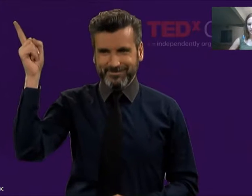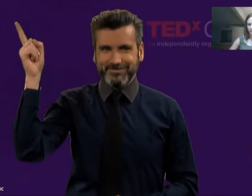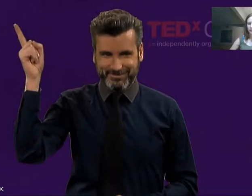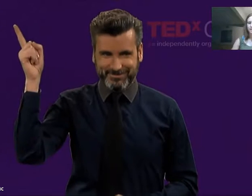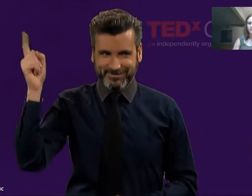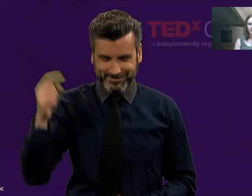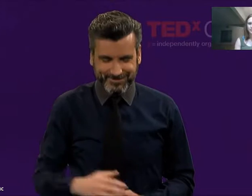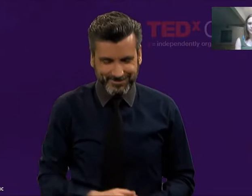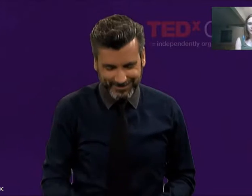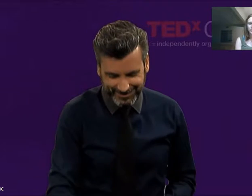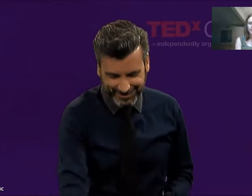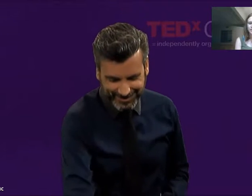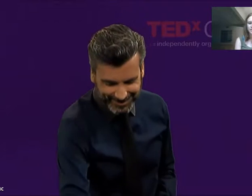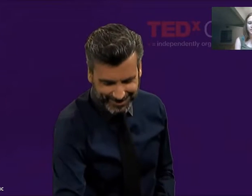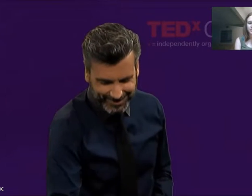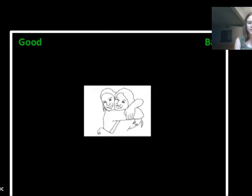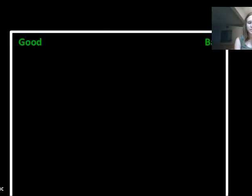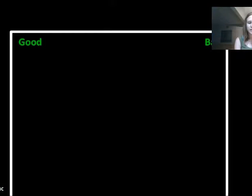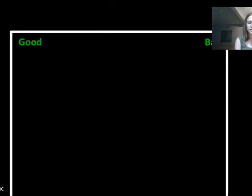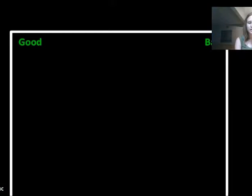Good. Good. You pointed in the right direction.